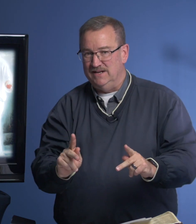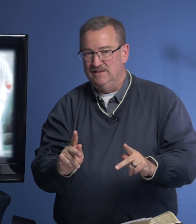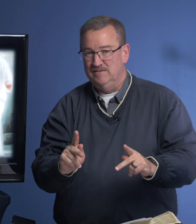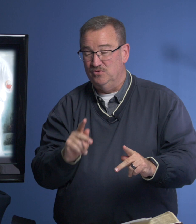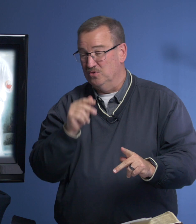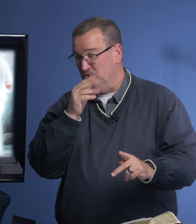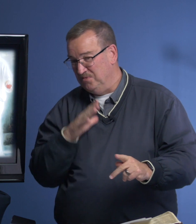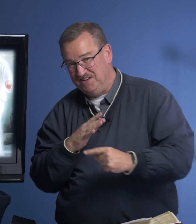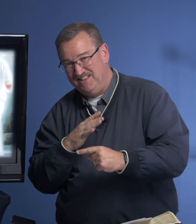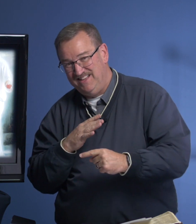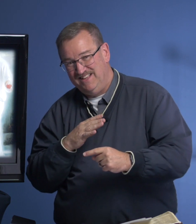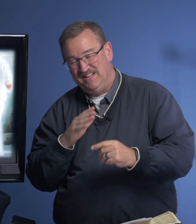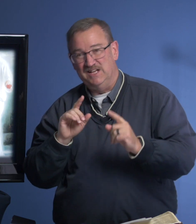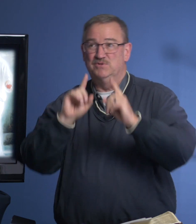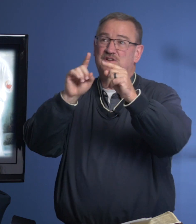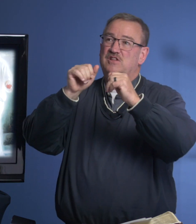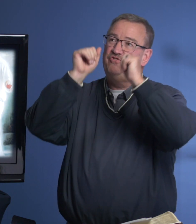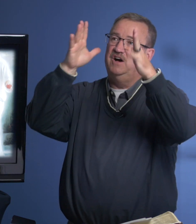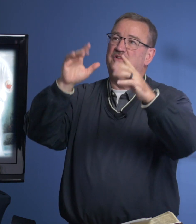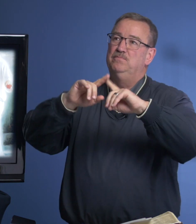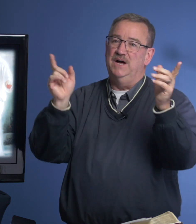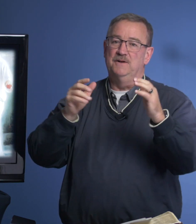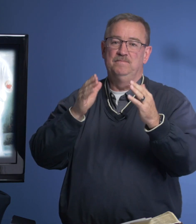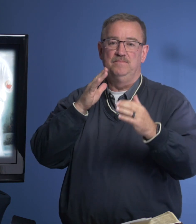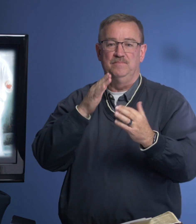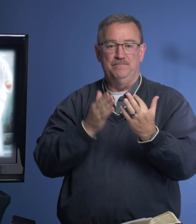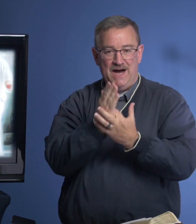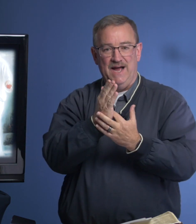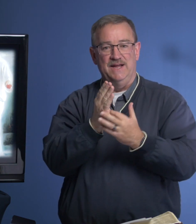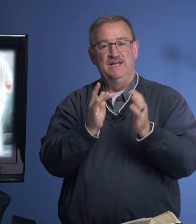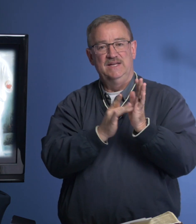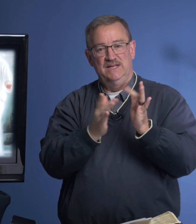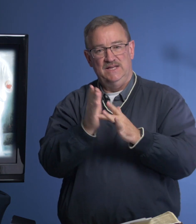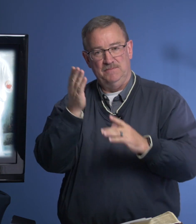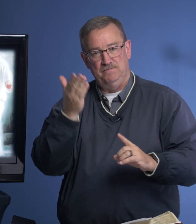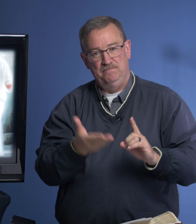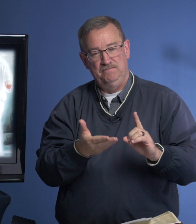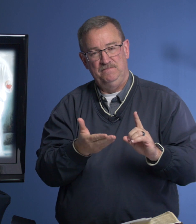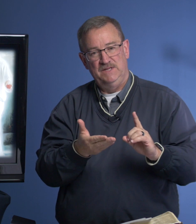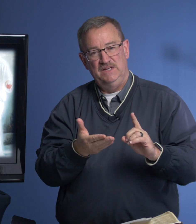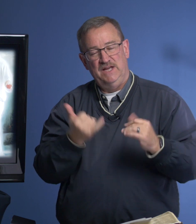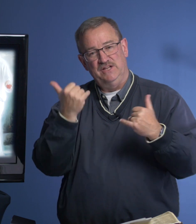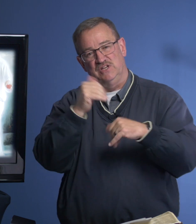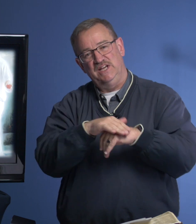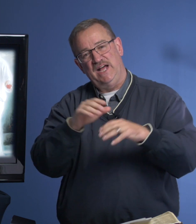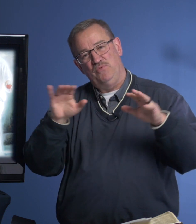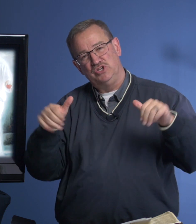or woman comes unto the father, but by him. And tonight I want to